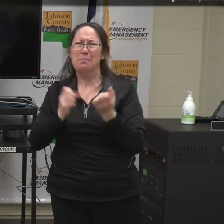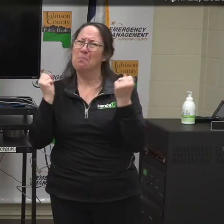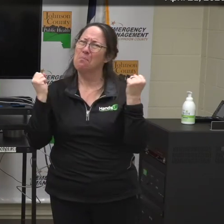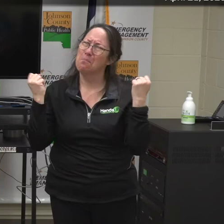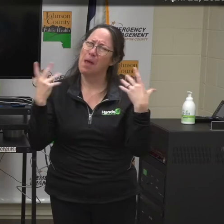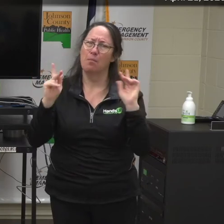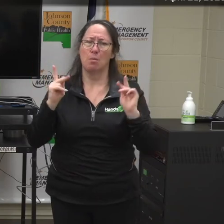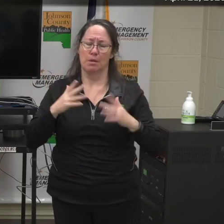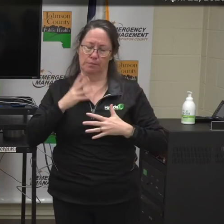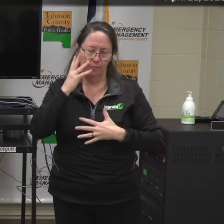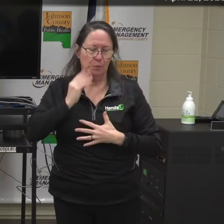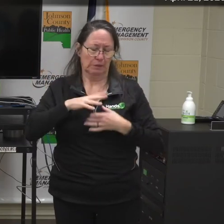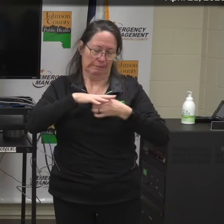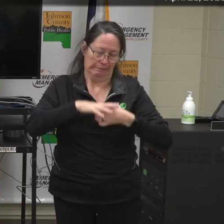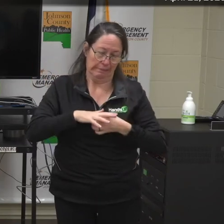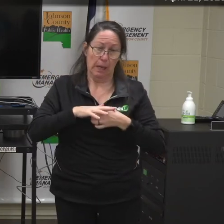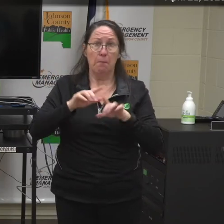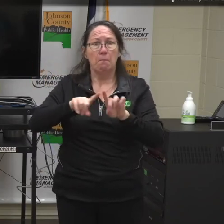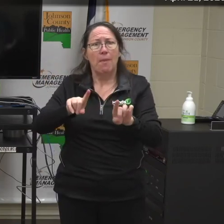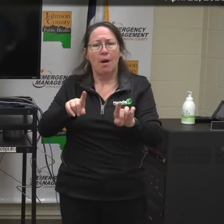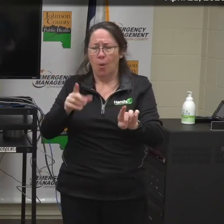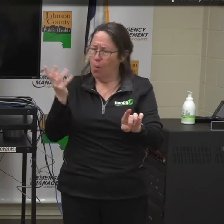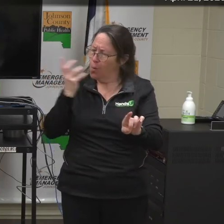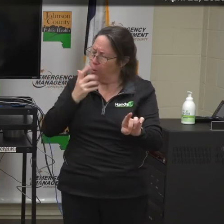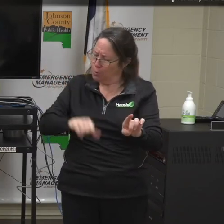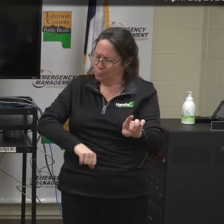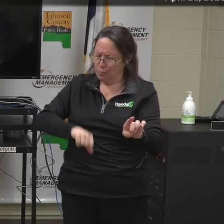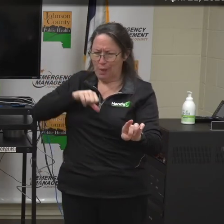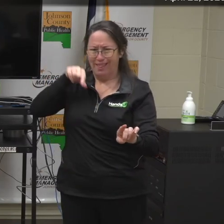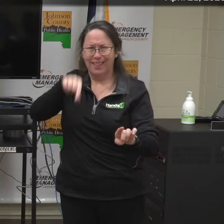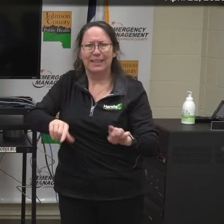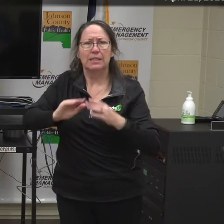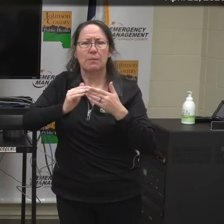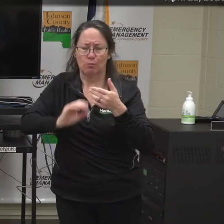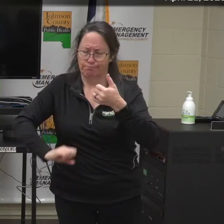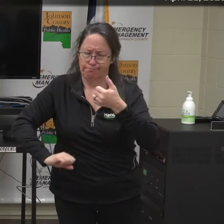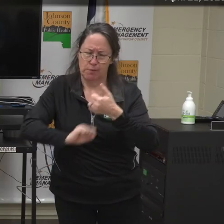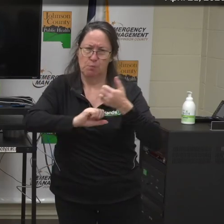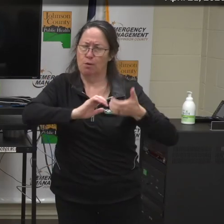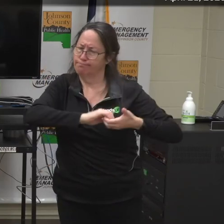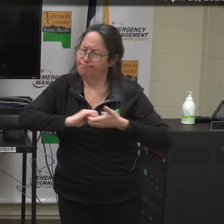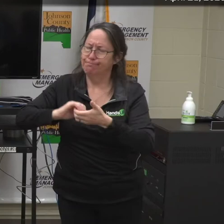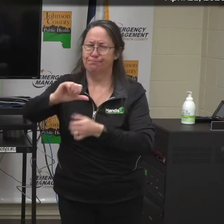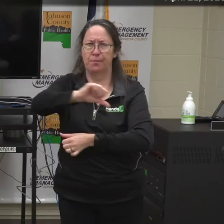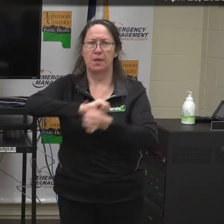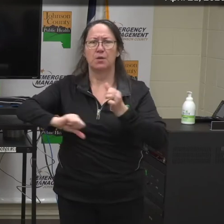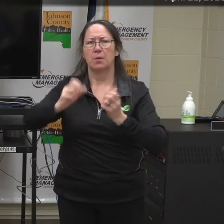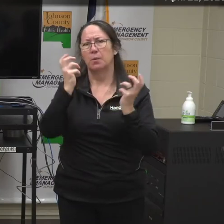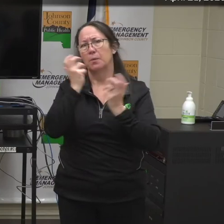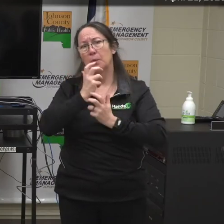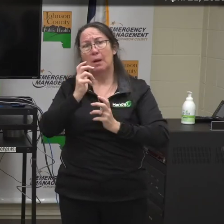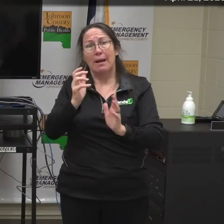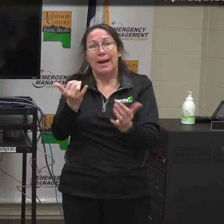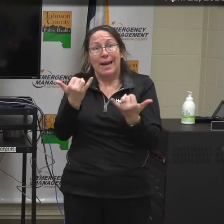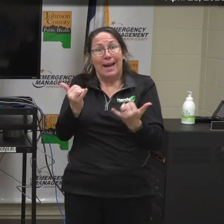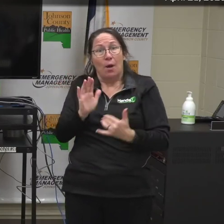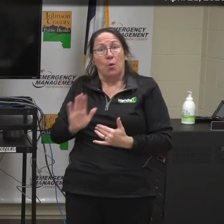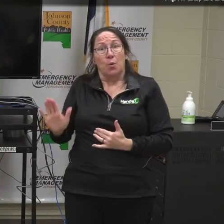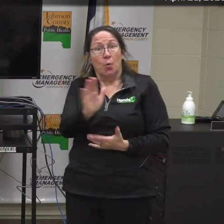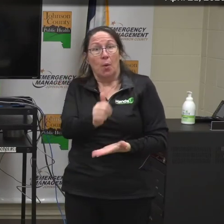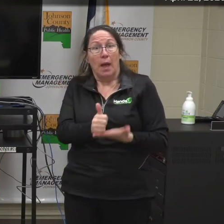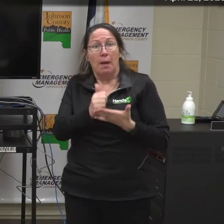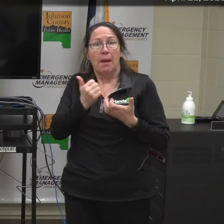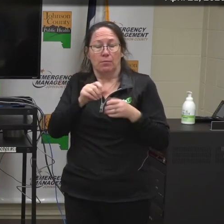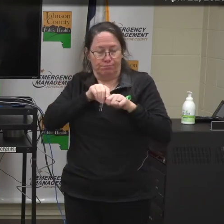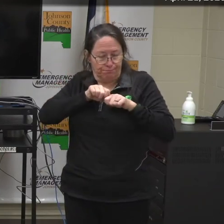now and we are so proud of how the community has come together to support each other to get through this together. We could use your help now in